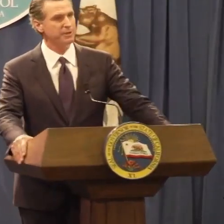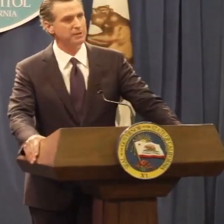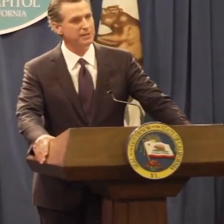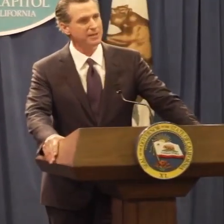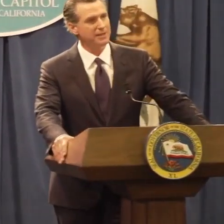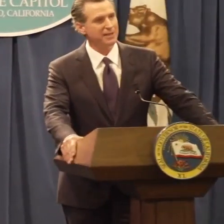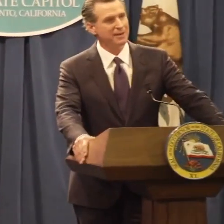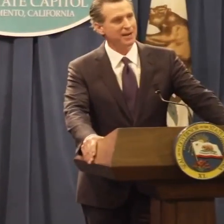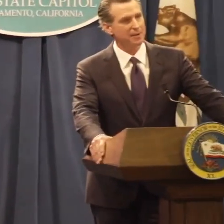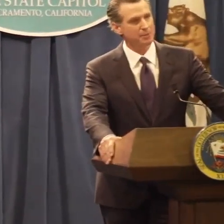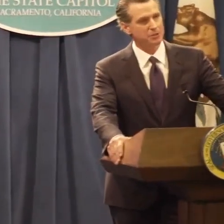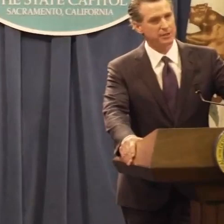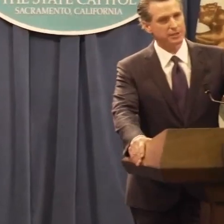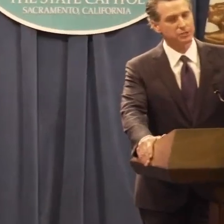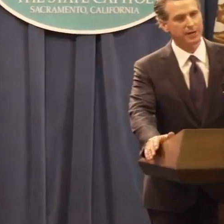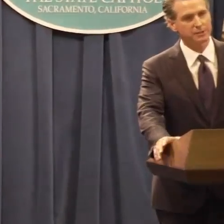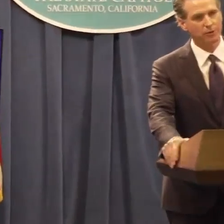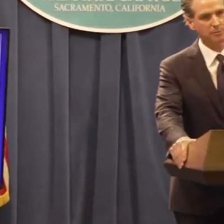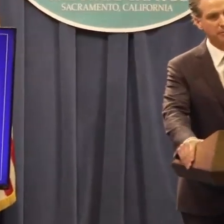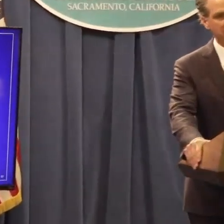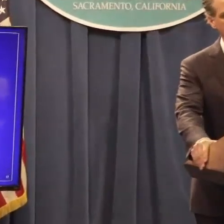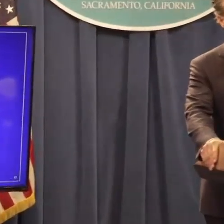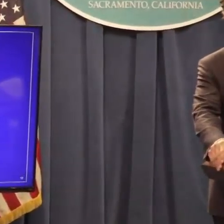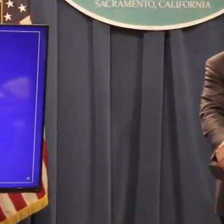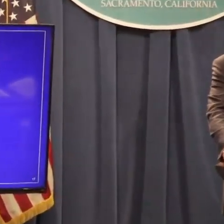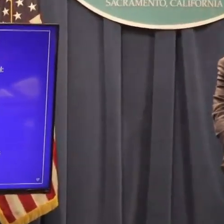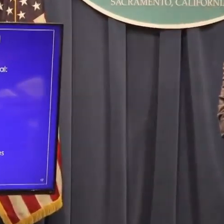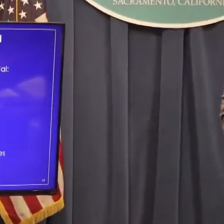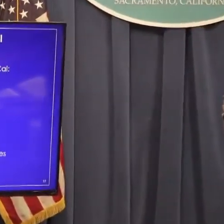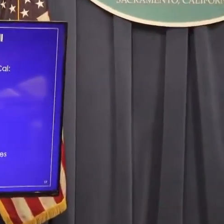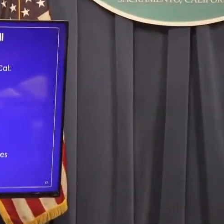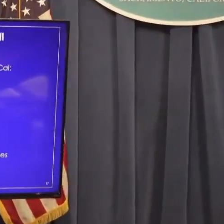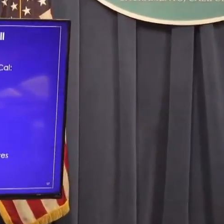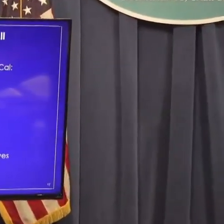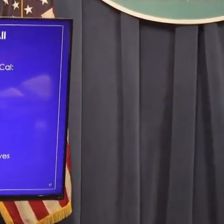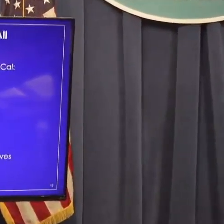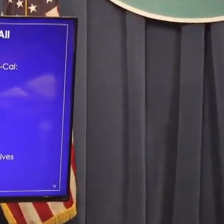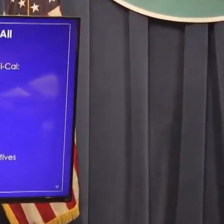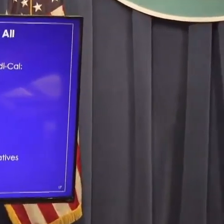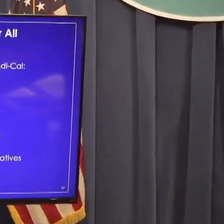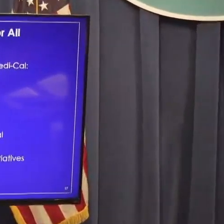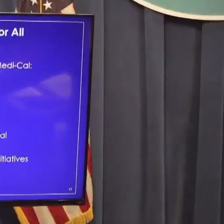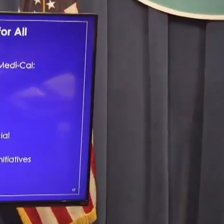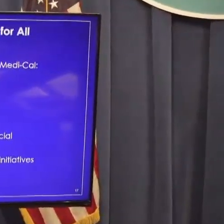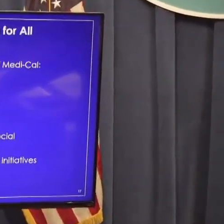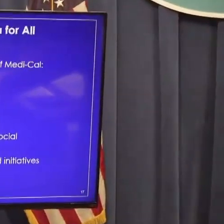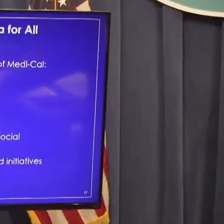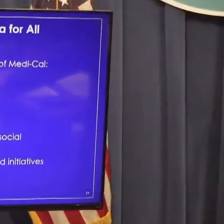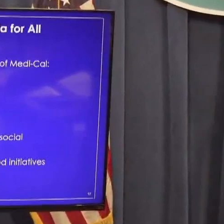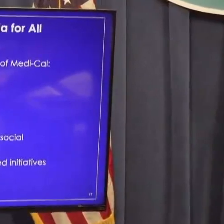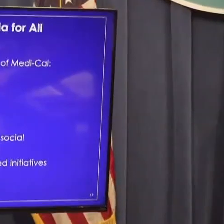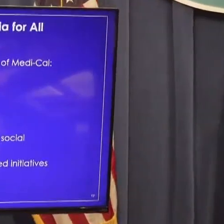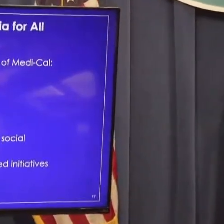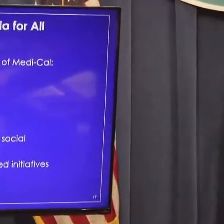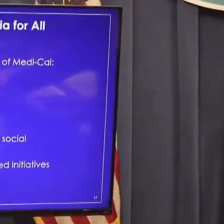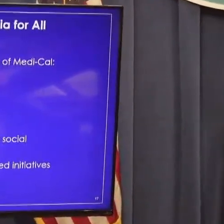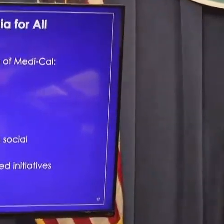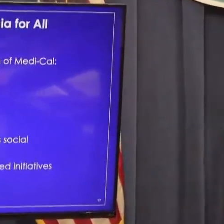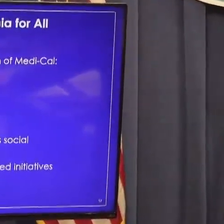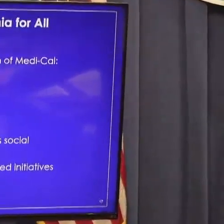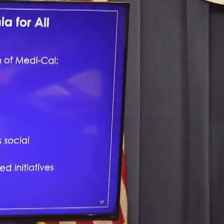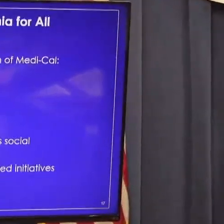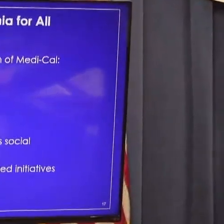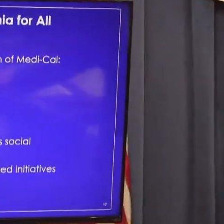younger people here, opportunity to transform the Medi-Cal system. And I brought on Mark Galley for one